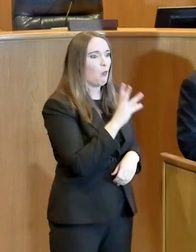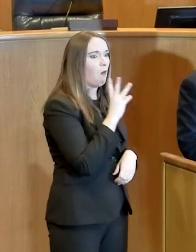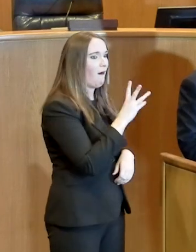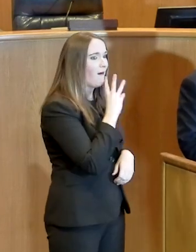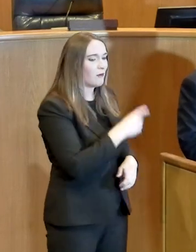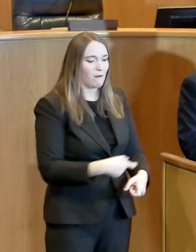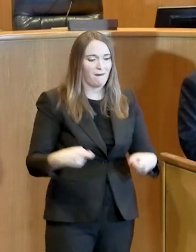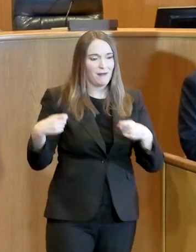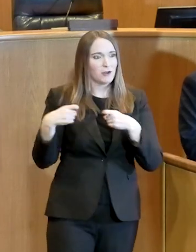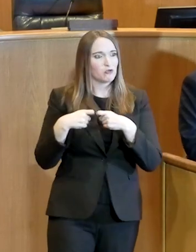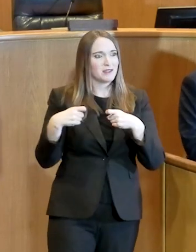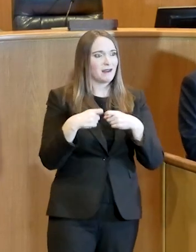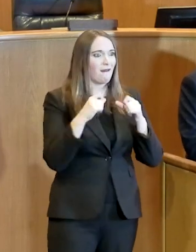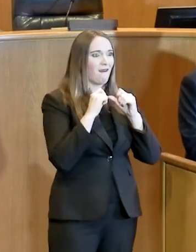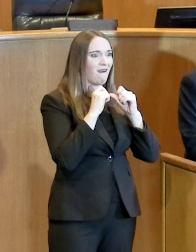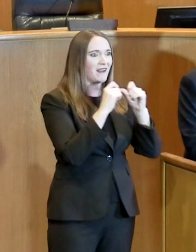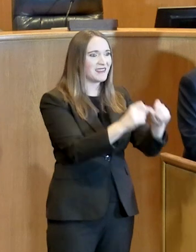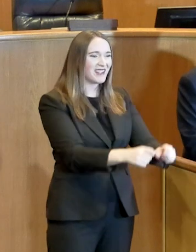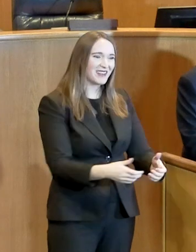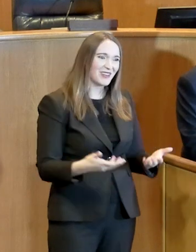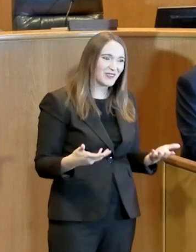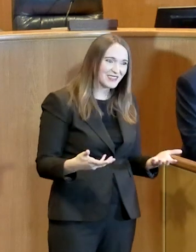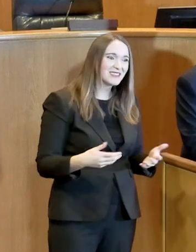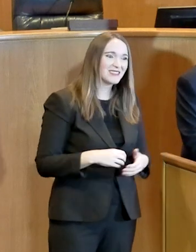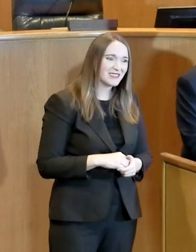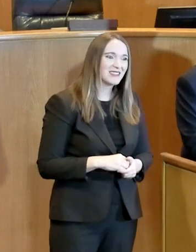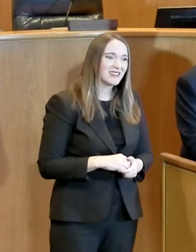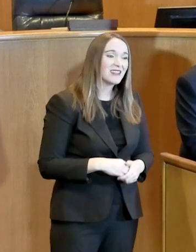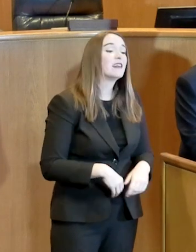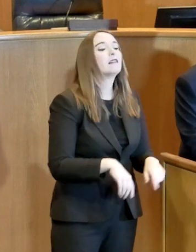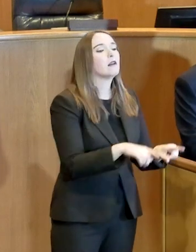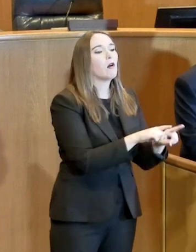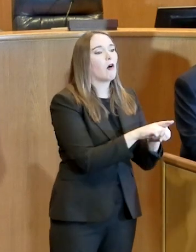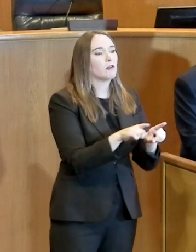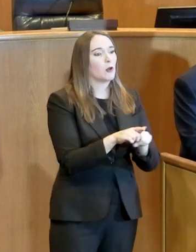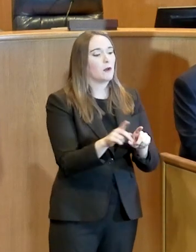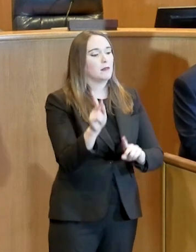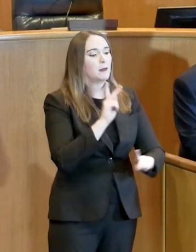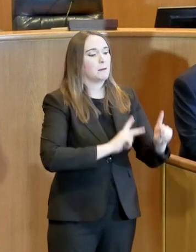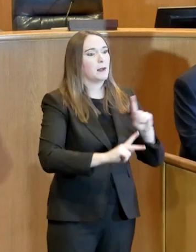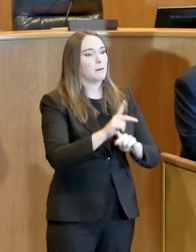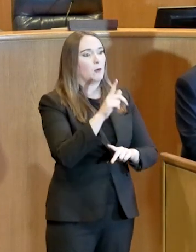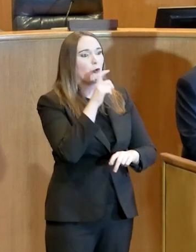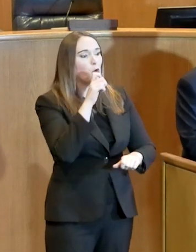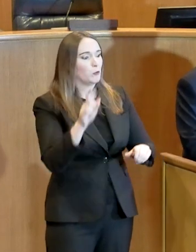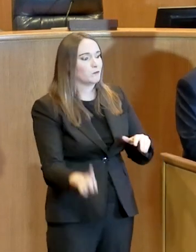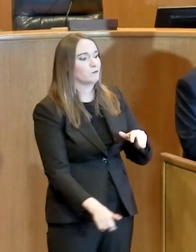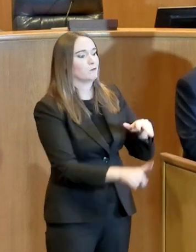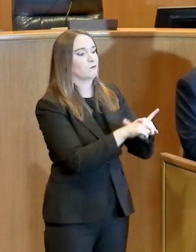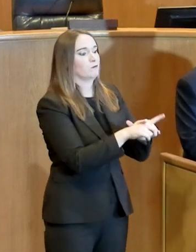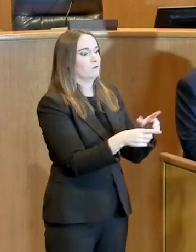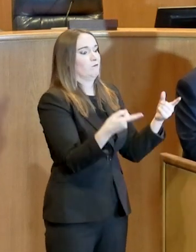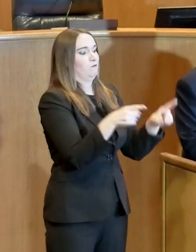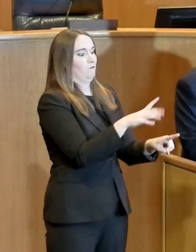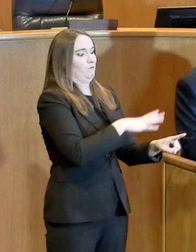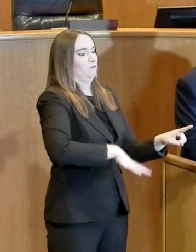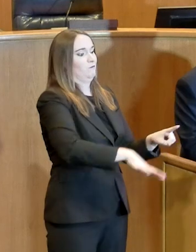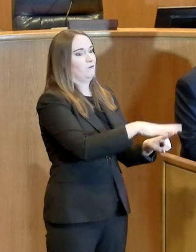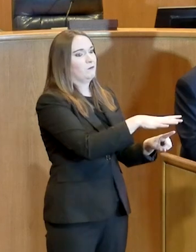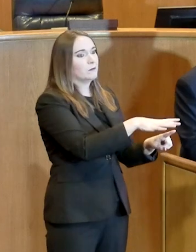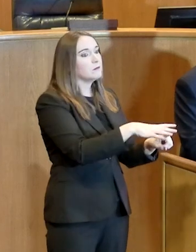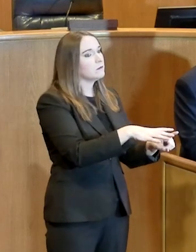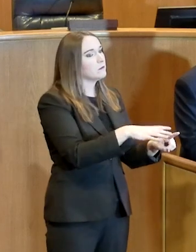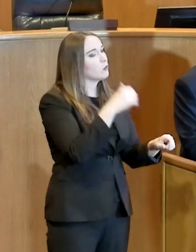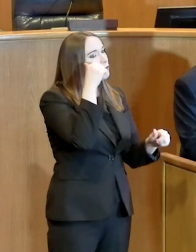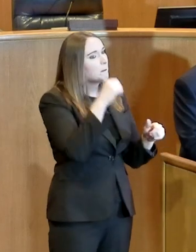And then, speaking of our first responders, let's also keep them and the employees in the medical community in our thoughts